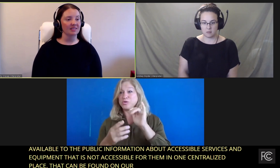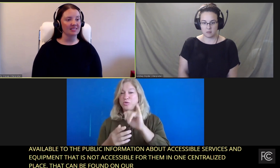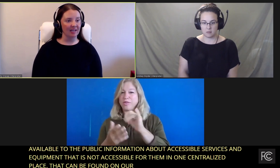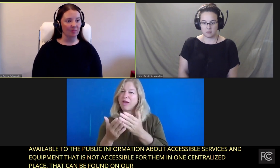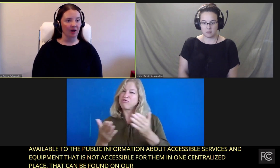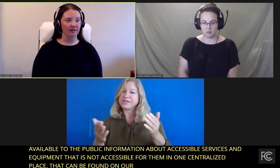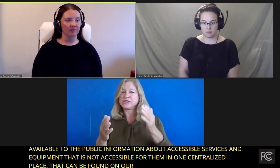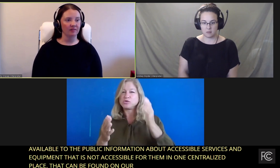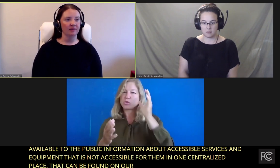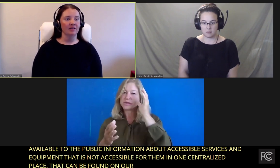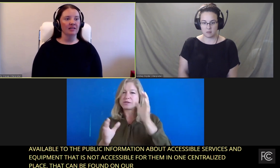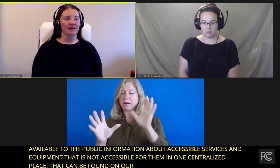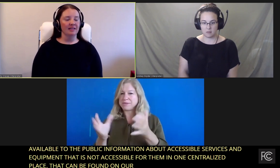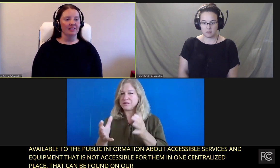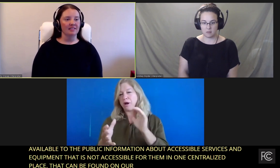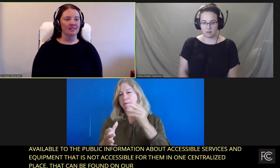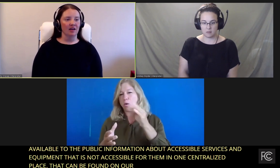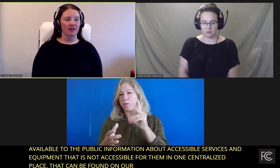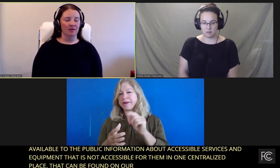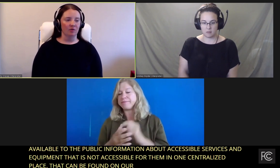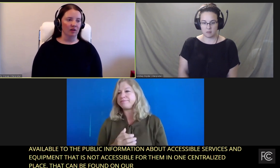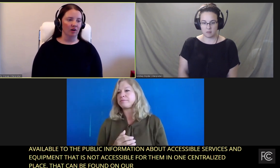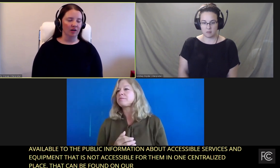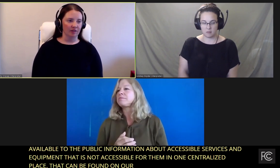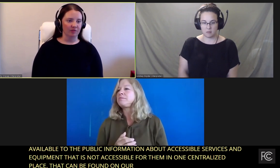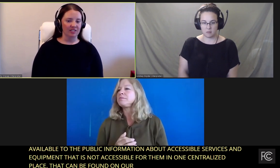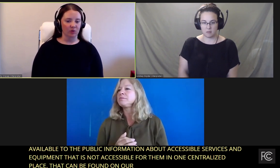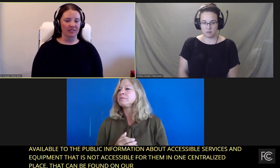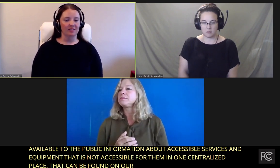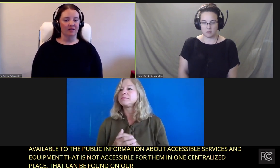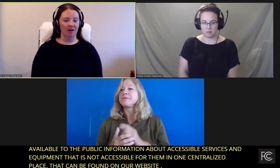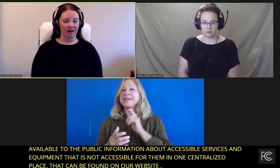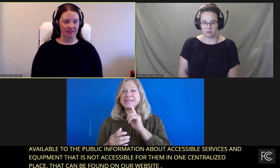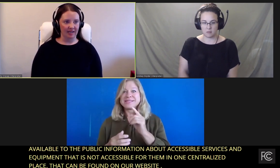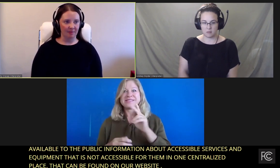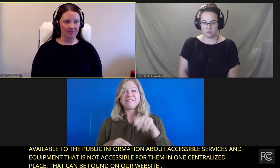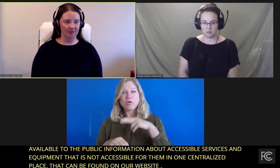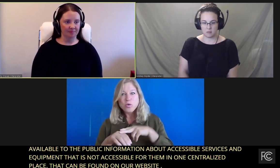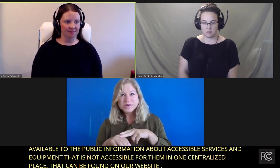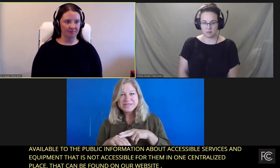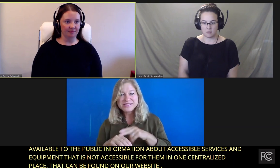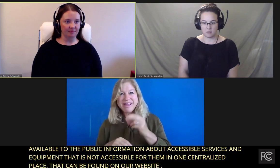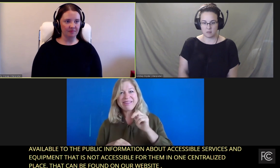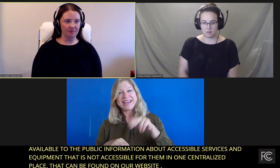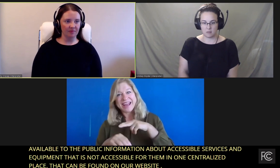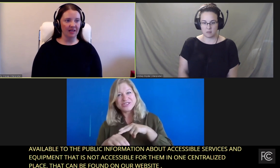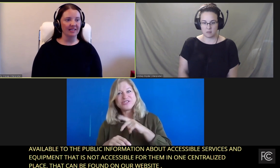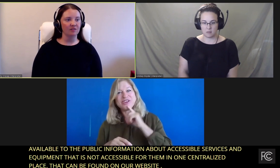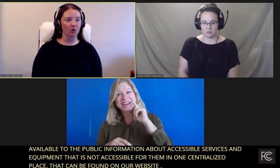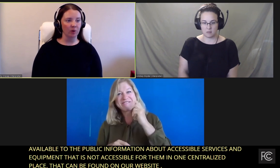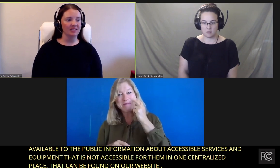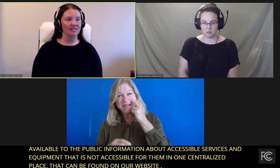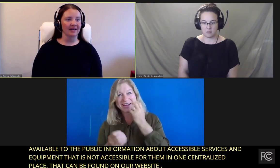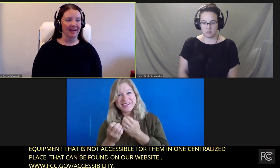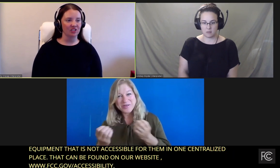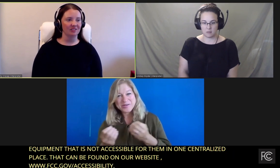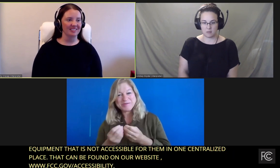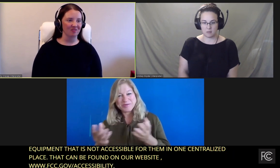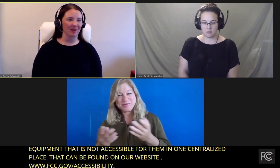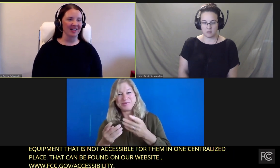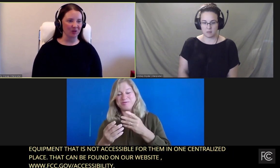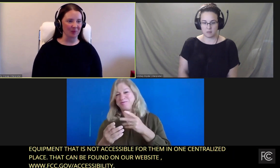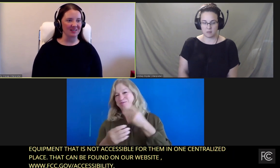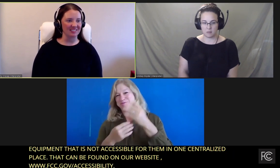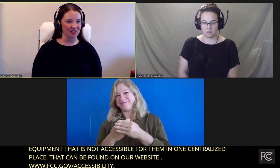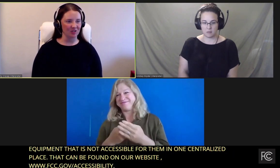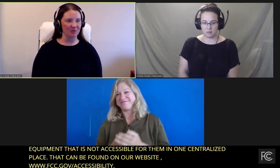The second part is along the resource concept is, of course, the National